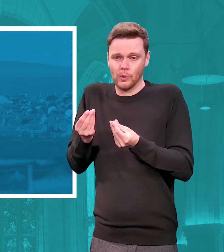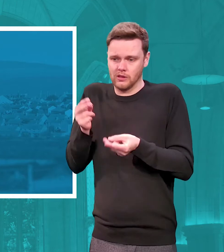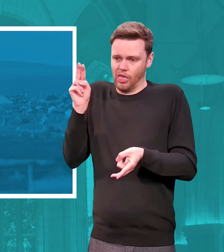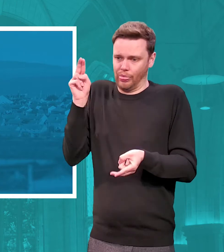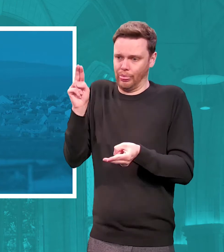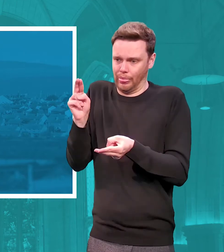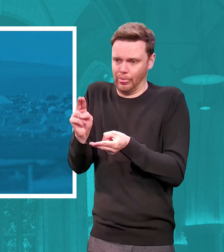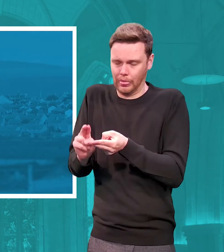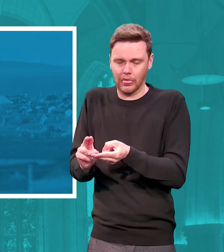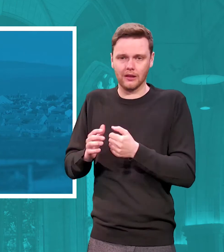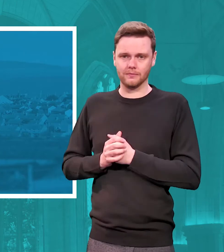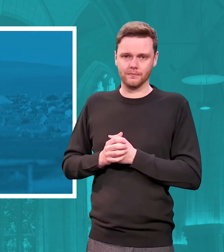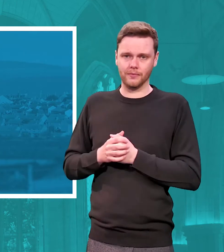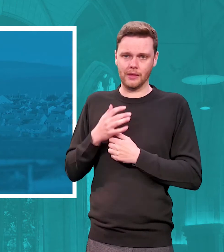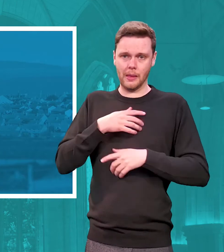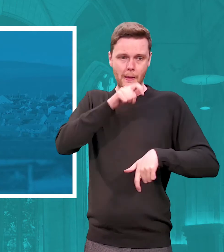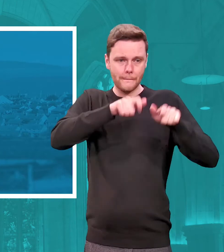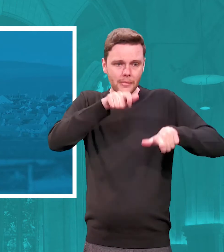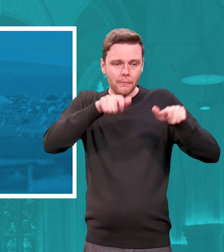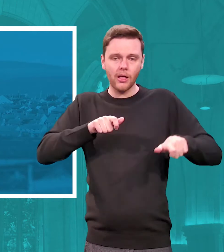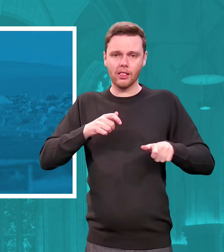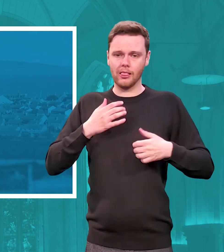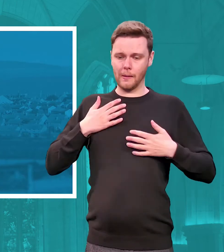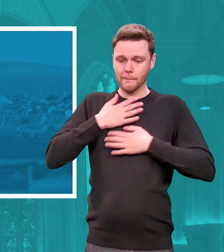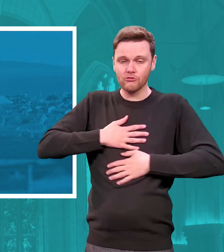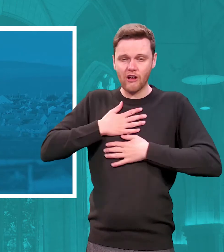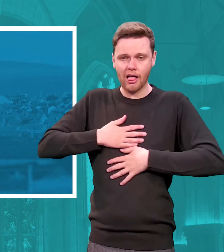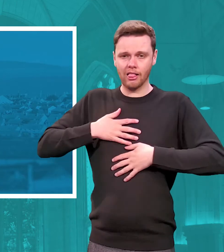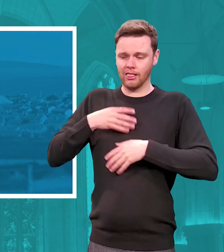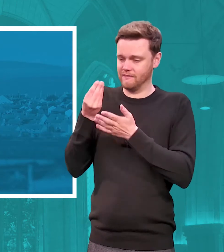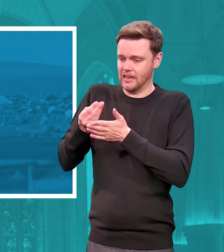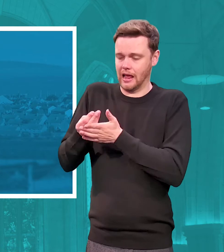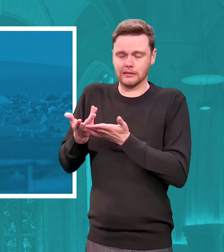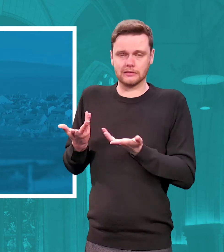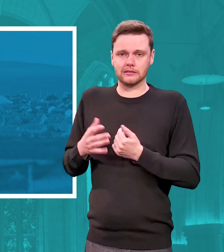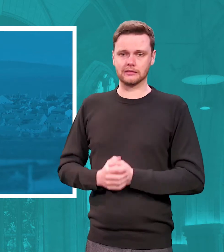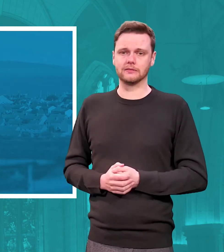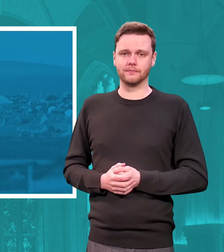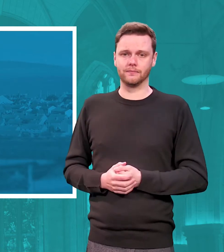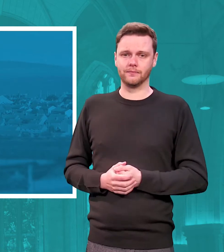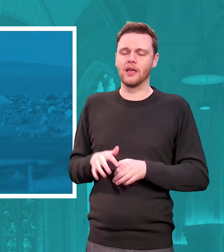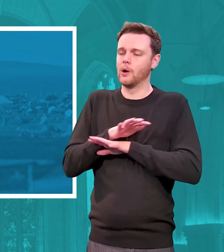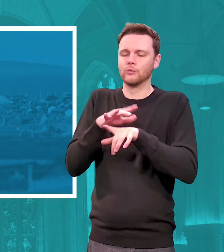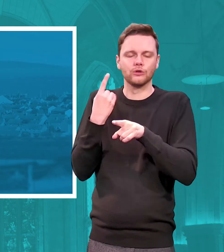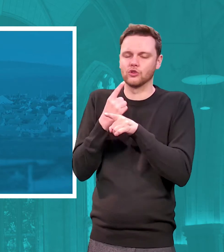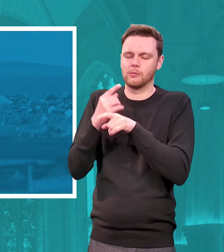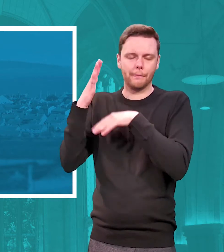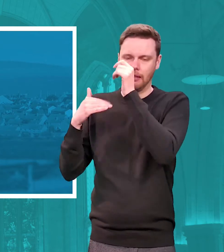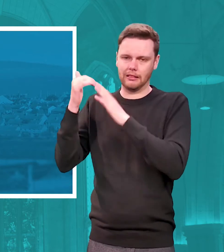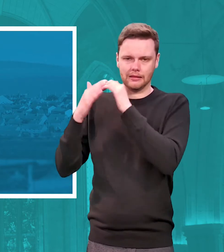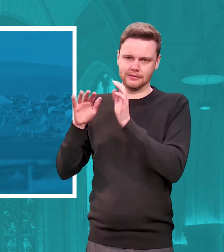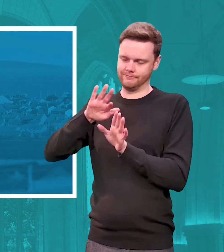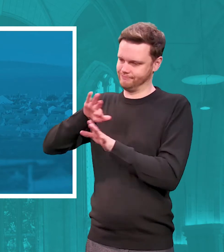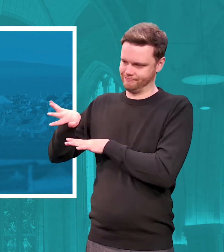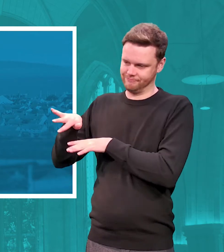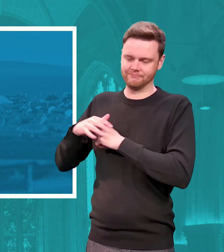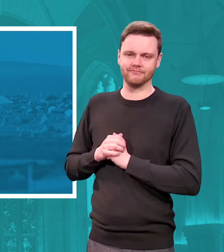people morale finance and i'm not going to mention buildings i'll leave that to our